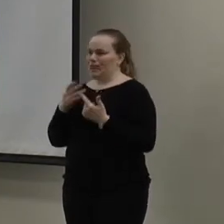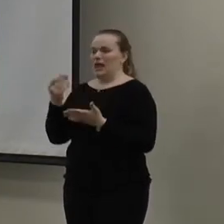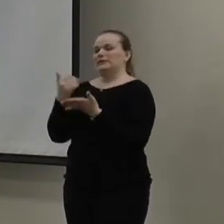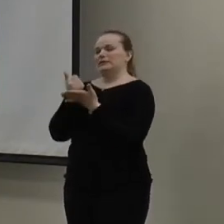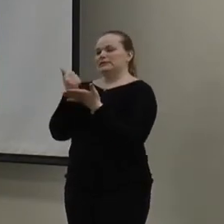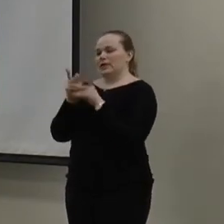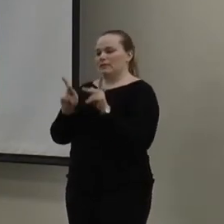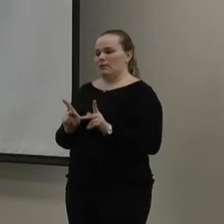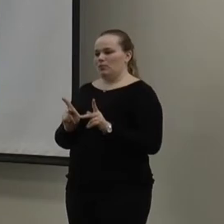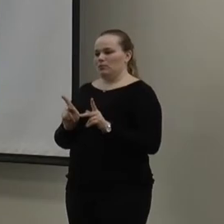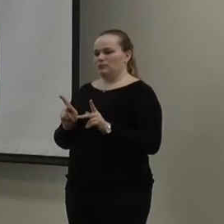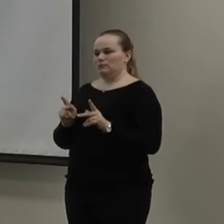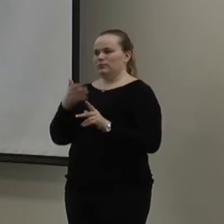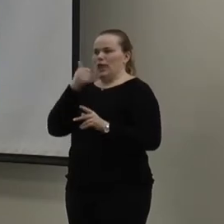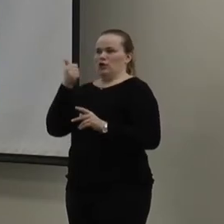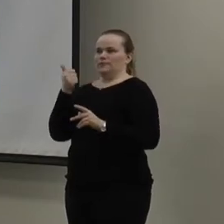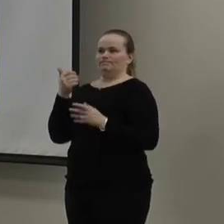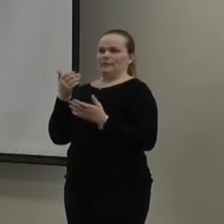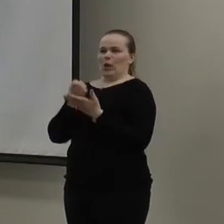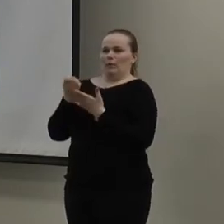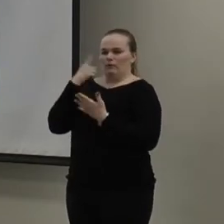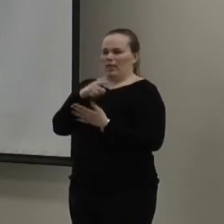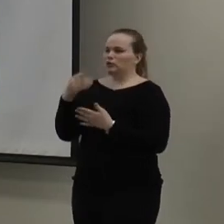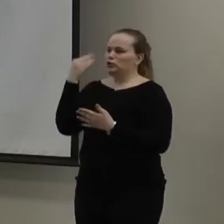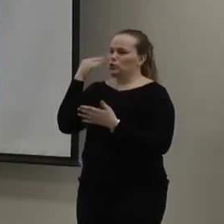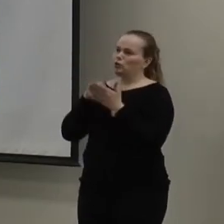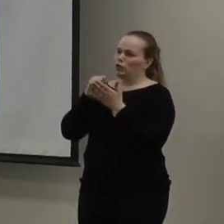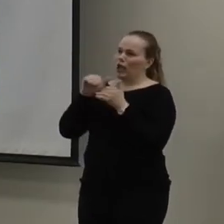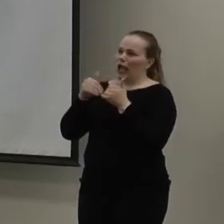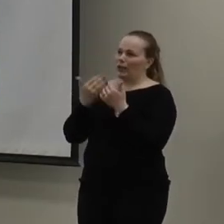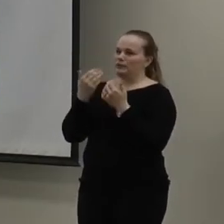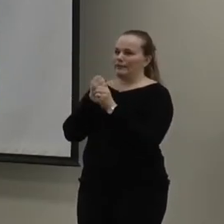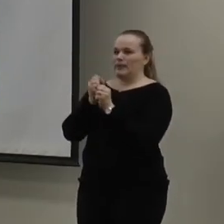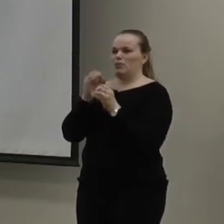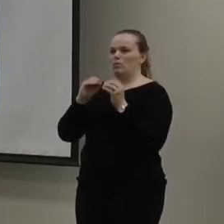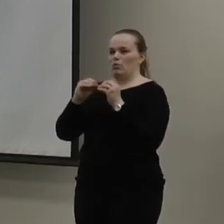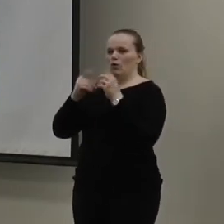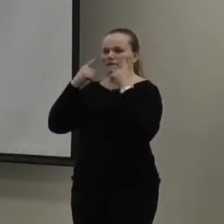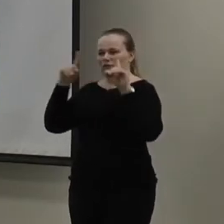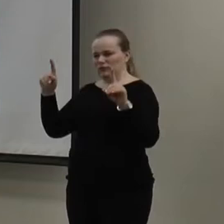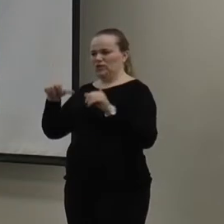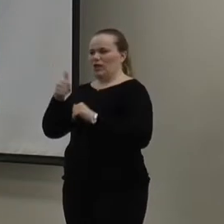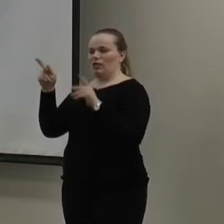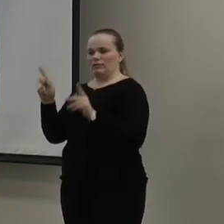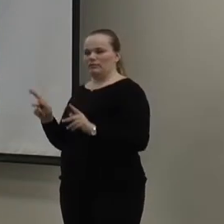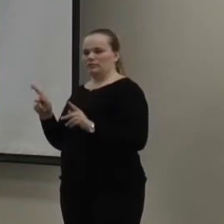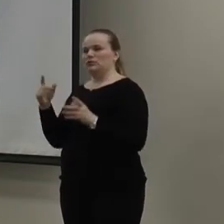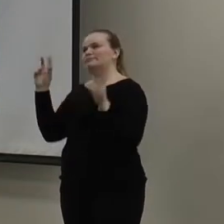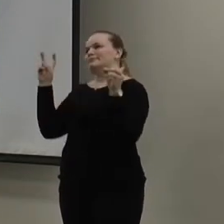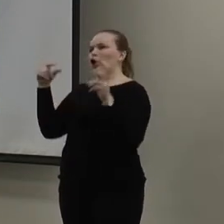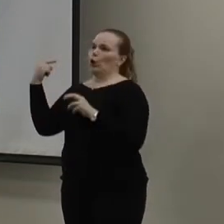people equip them to have those tools and to learn about what's more sustainable than others. so, there's a lot of what we call